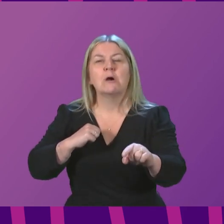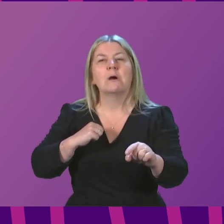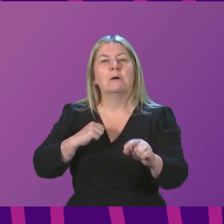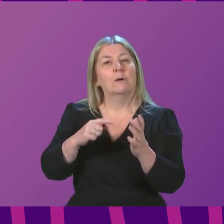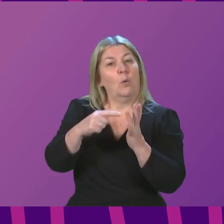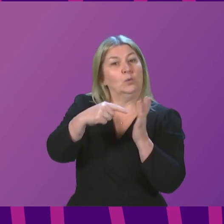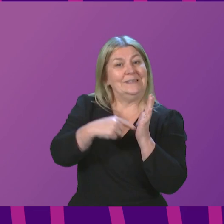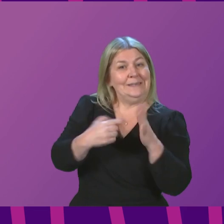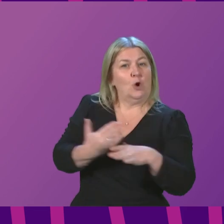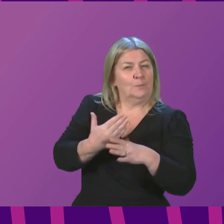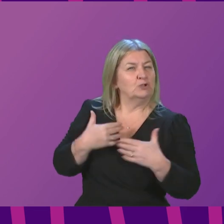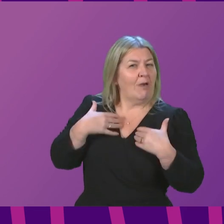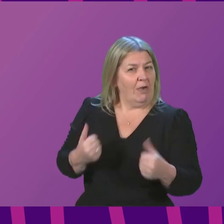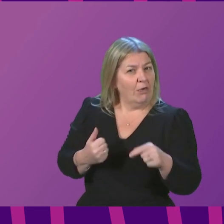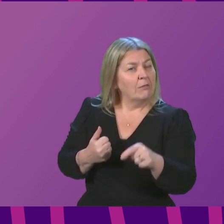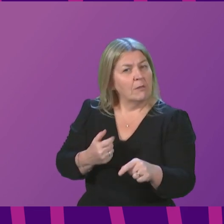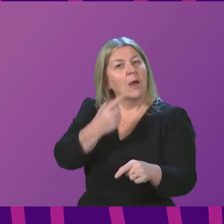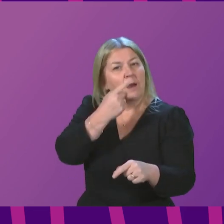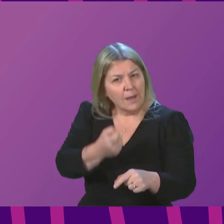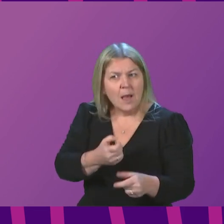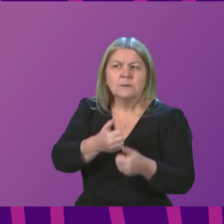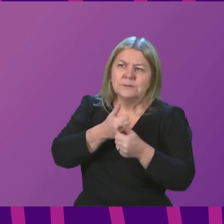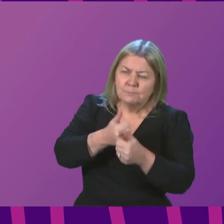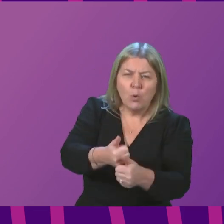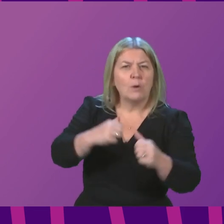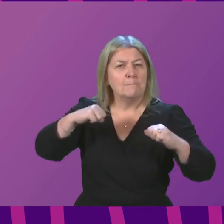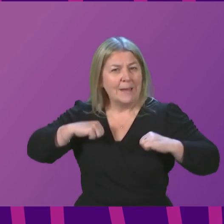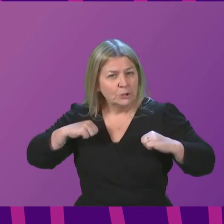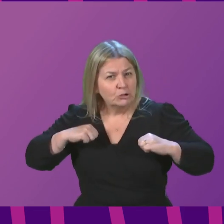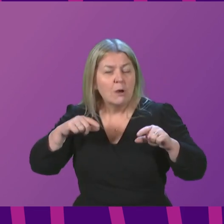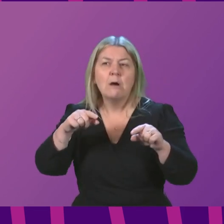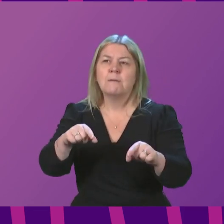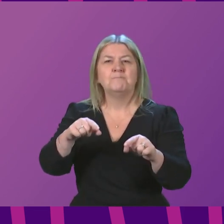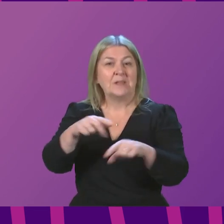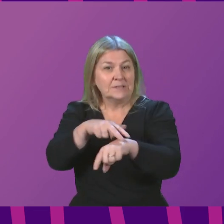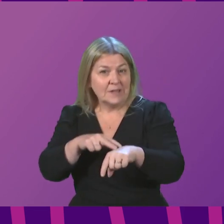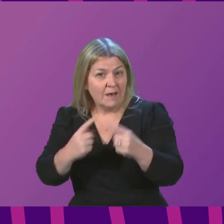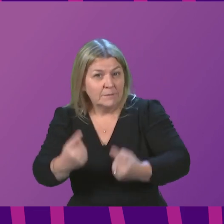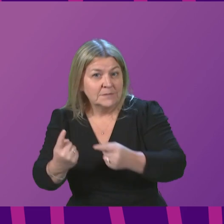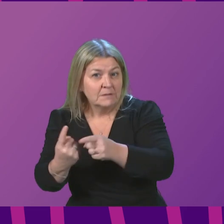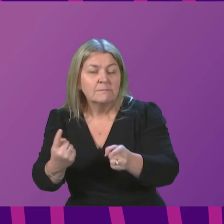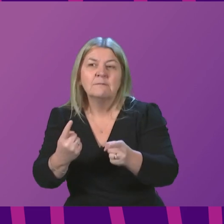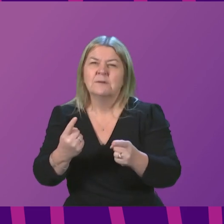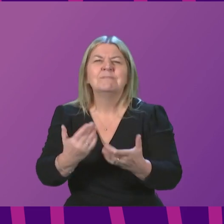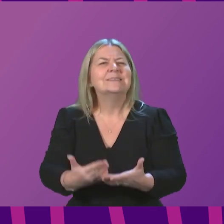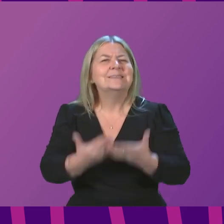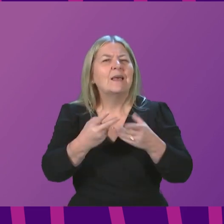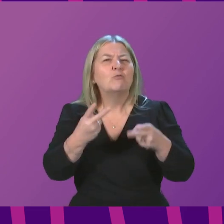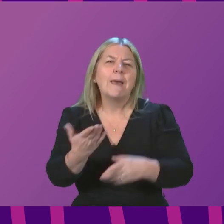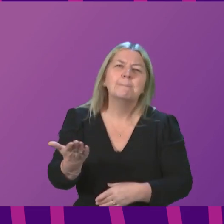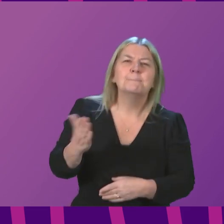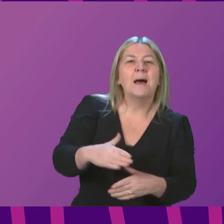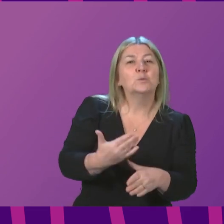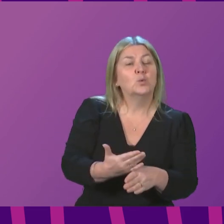health. Occupational health can support managers and workers with a safe return to work. There are a number of options available